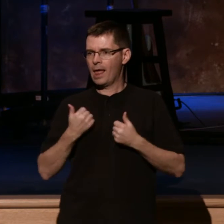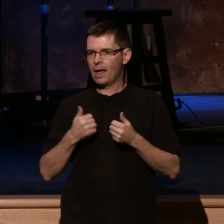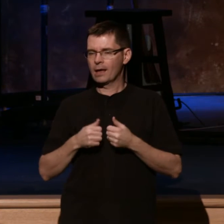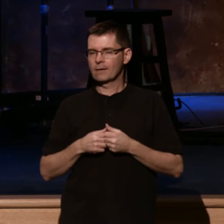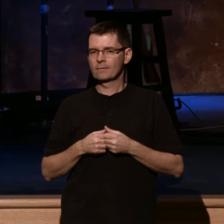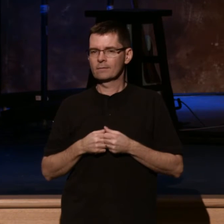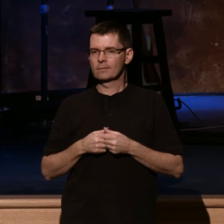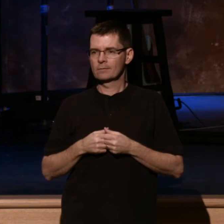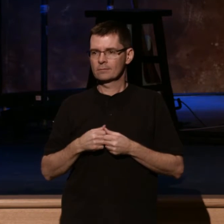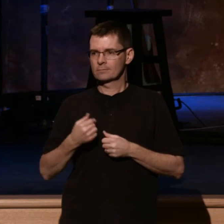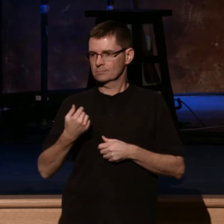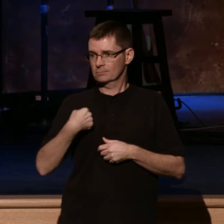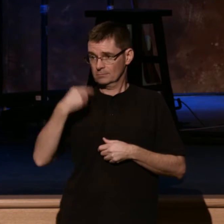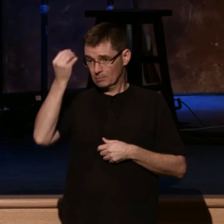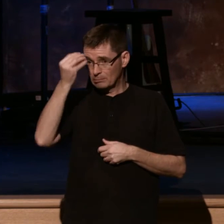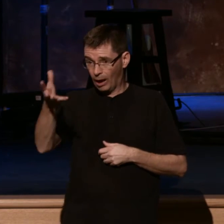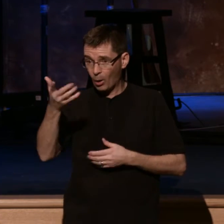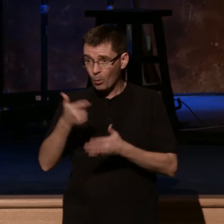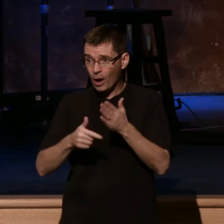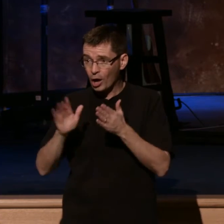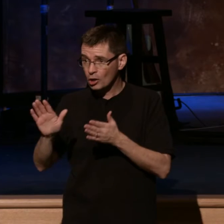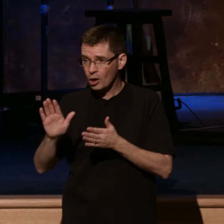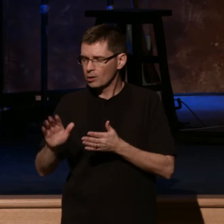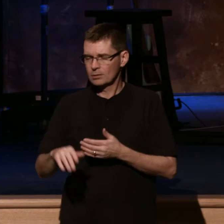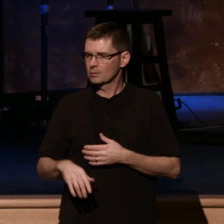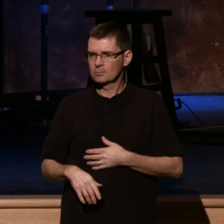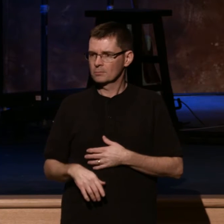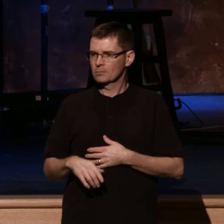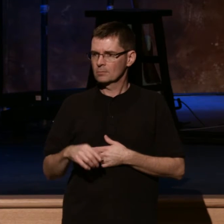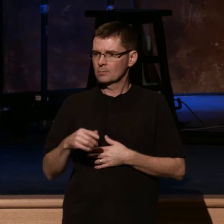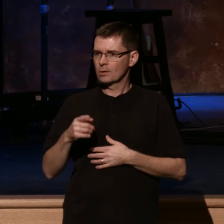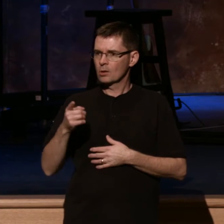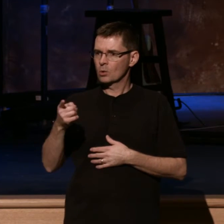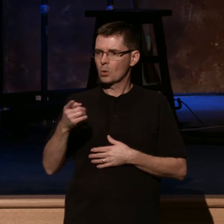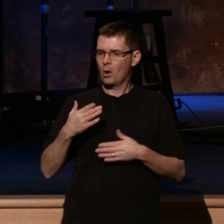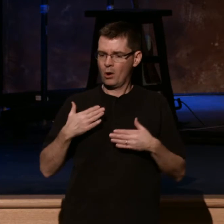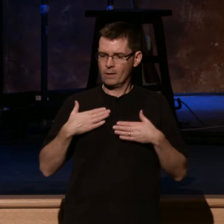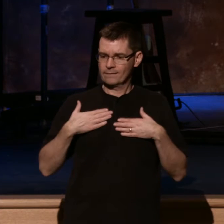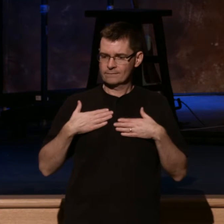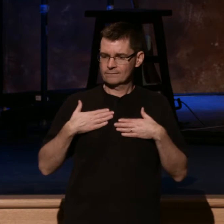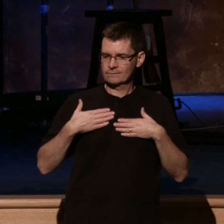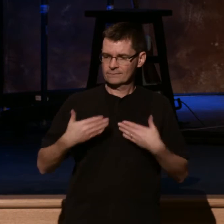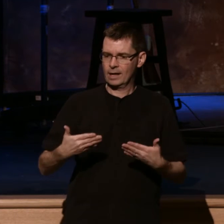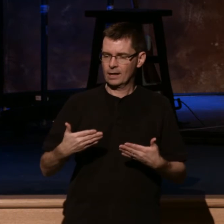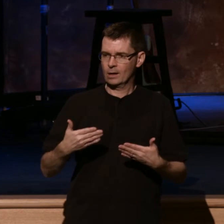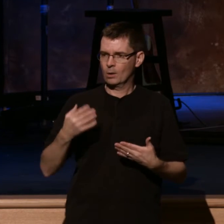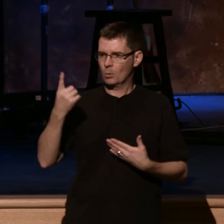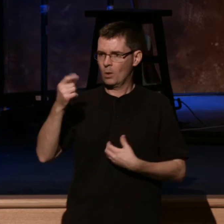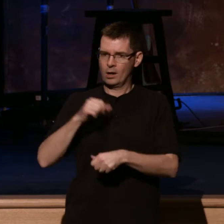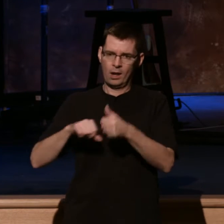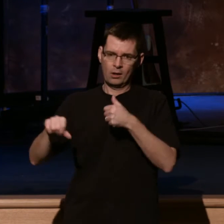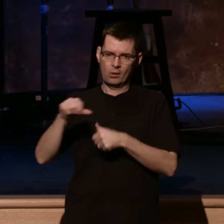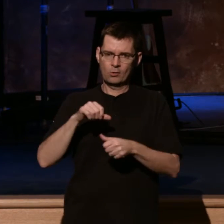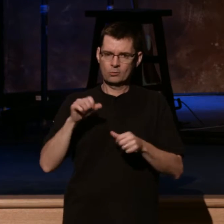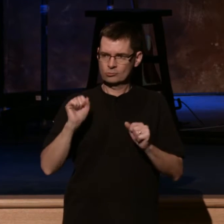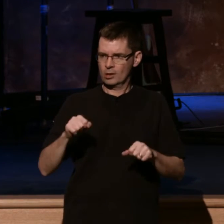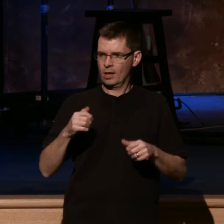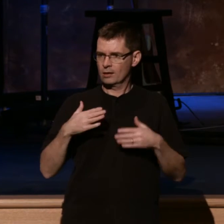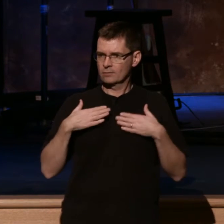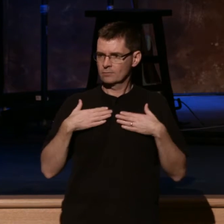telling you, you know, the Bible says confess your faults one to another. Now, you don't need to confess your idolatry, but maybe the